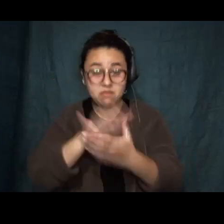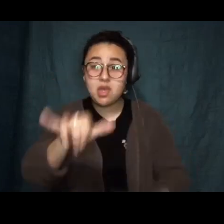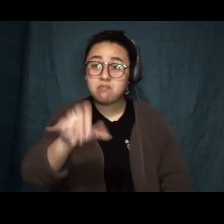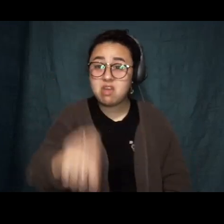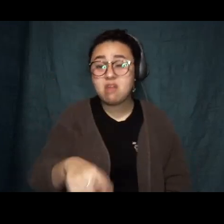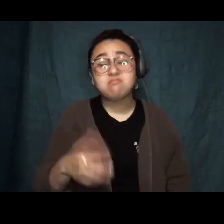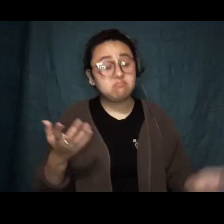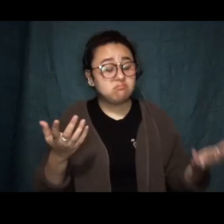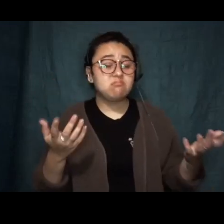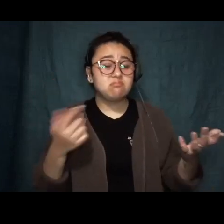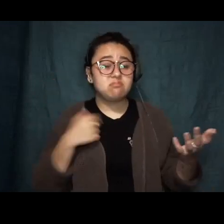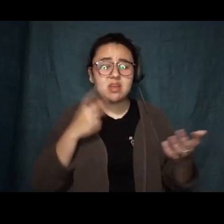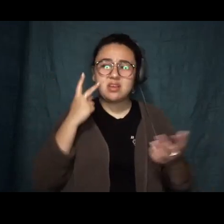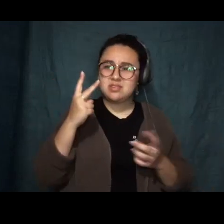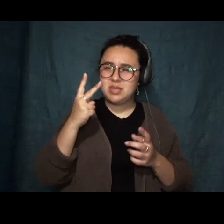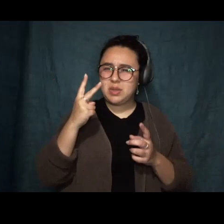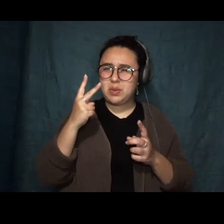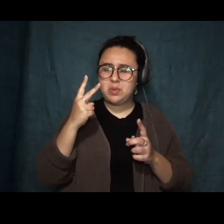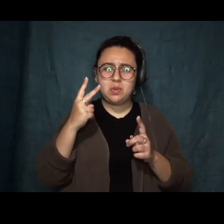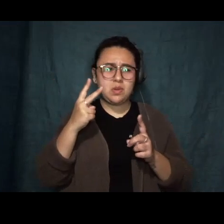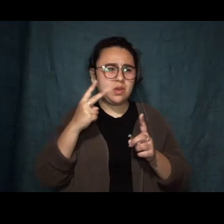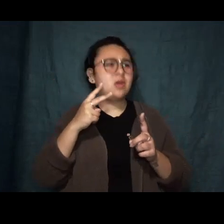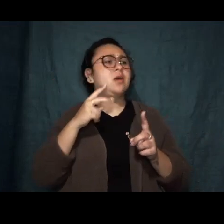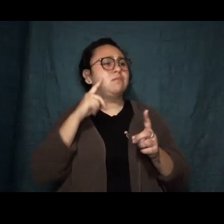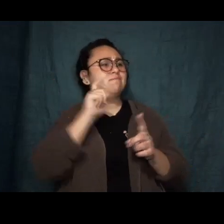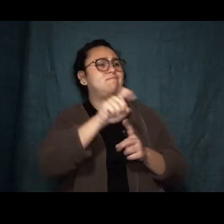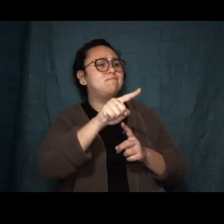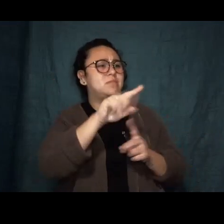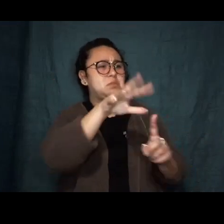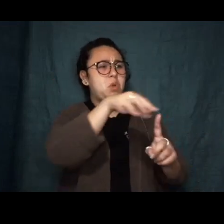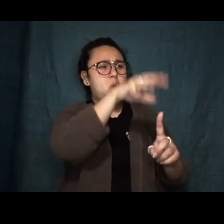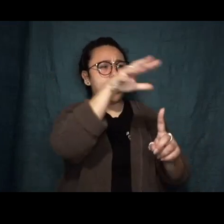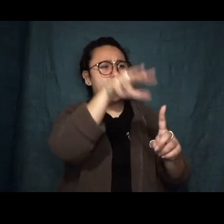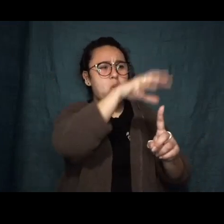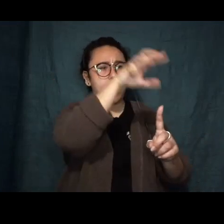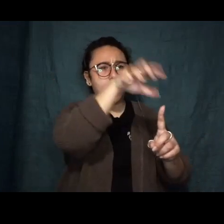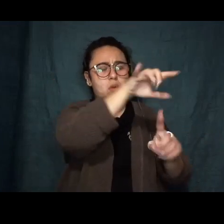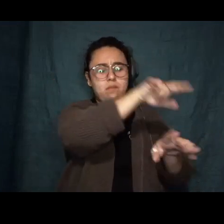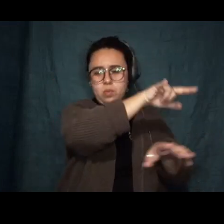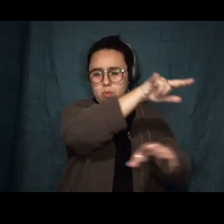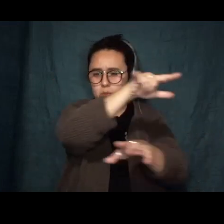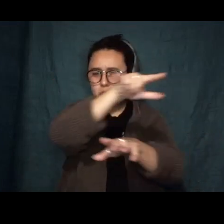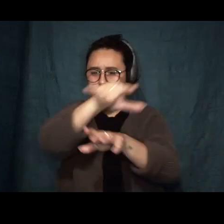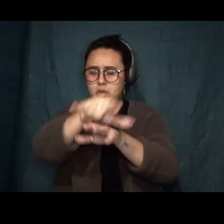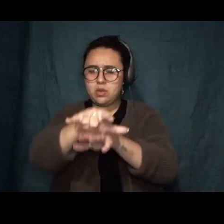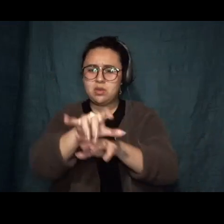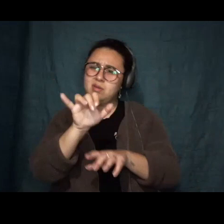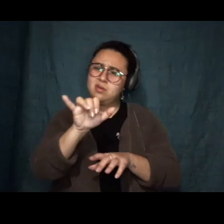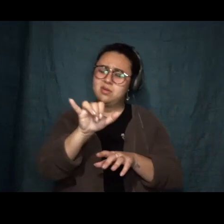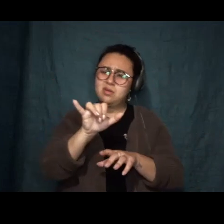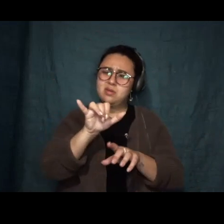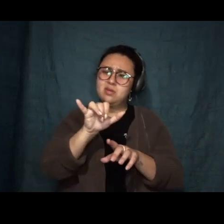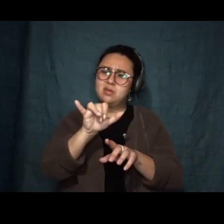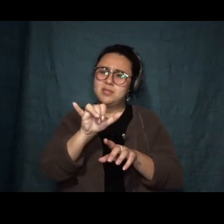I could see the smoke from the window as the plane descended to tarmac. I was reminded who I was